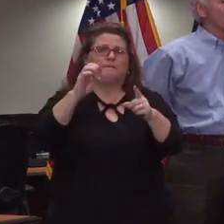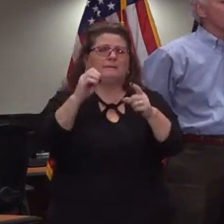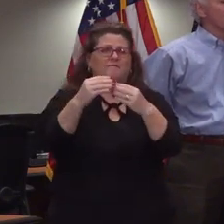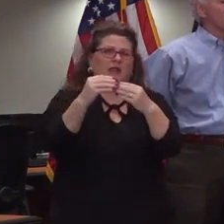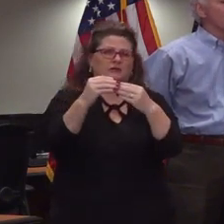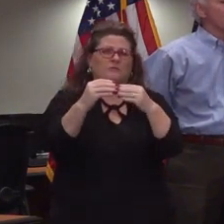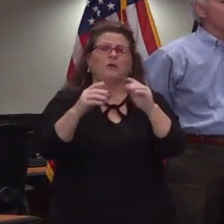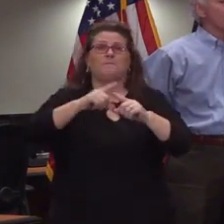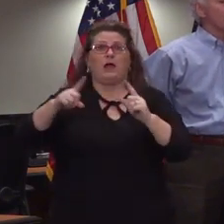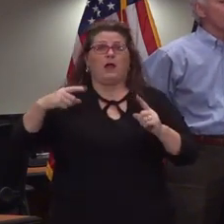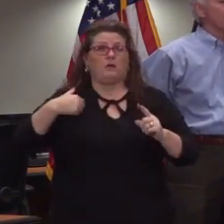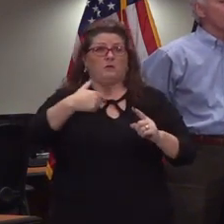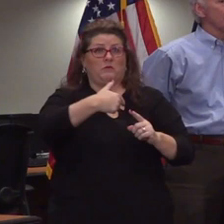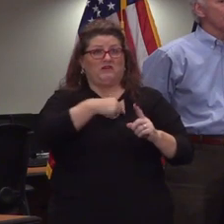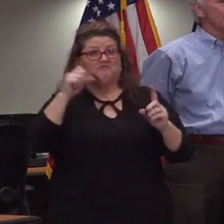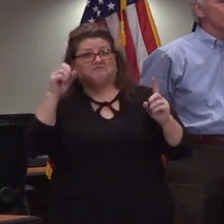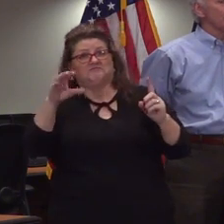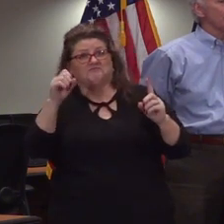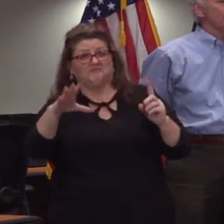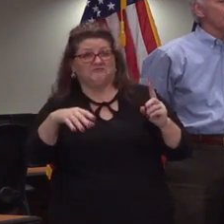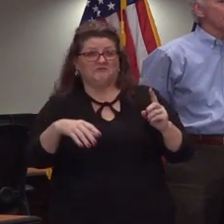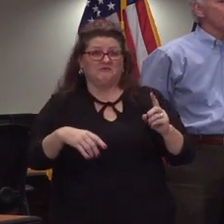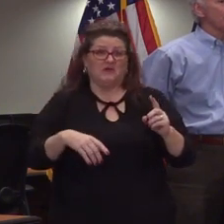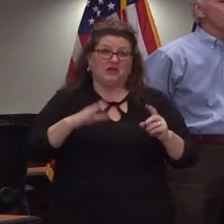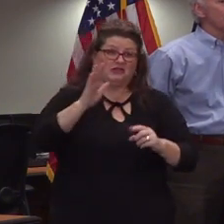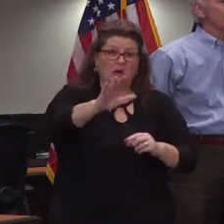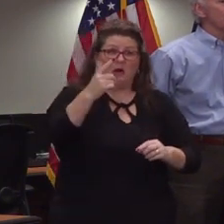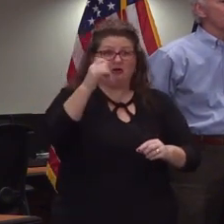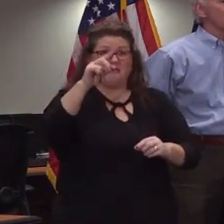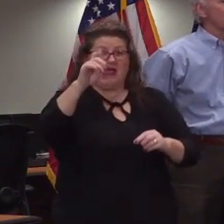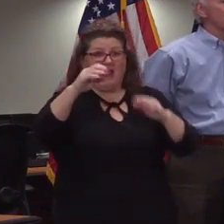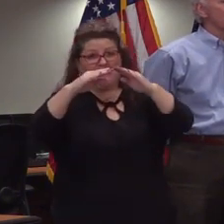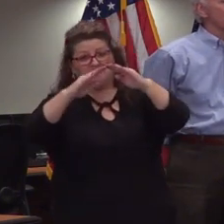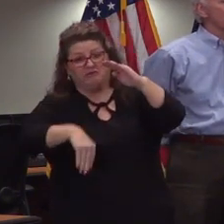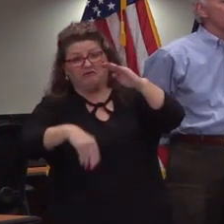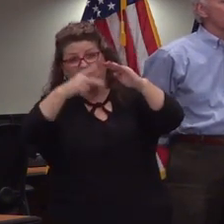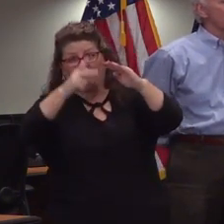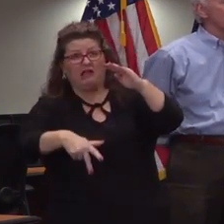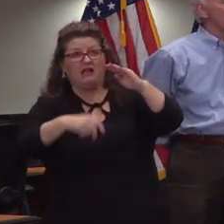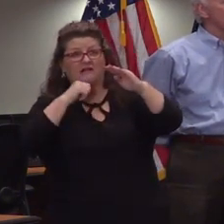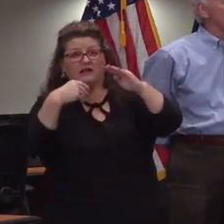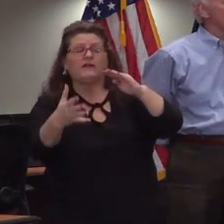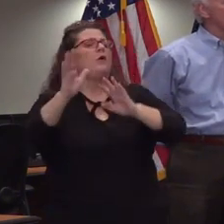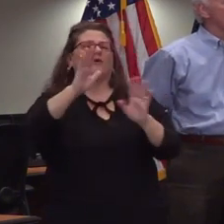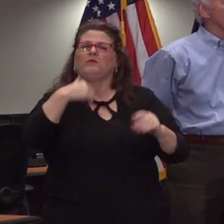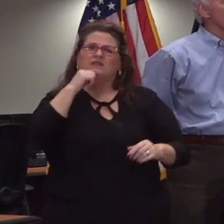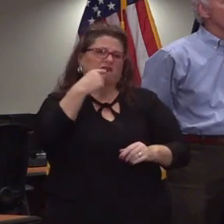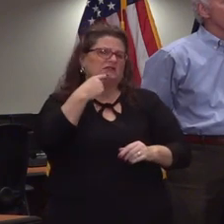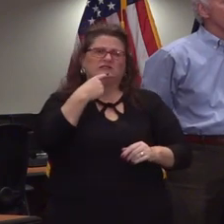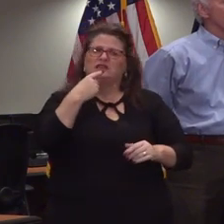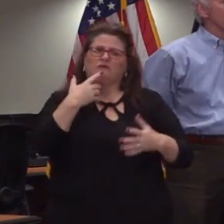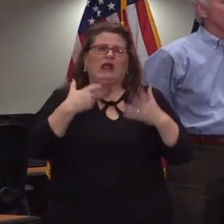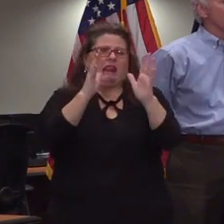anything out to say um you know no grade lower than than a certain number we have not given that guidance that depends on the